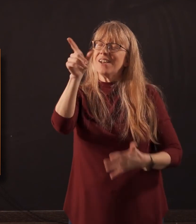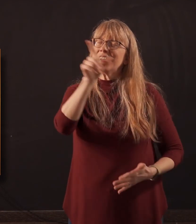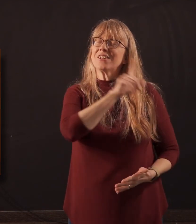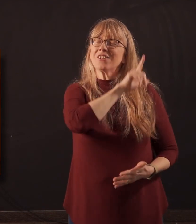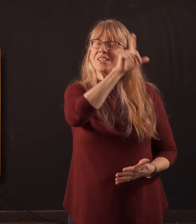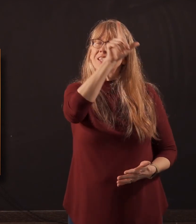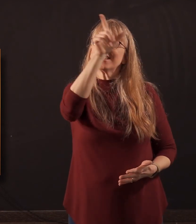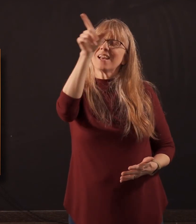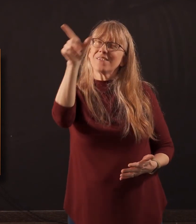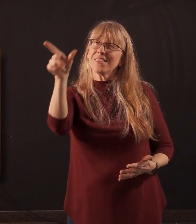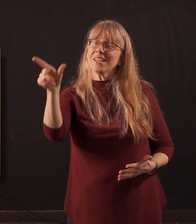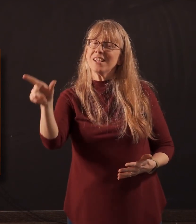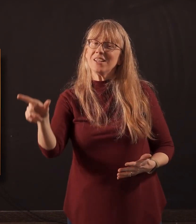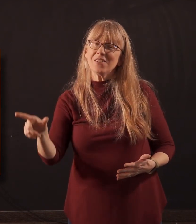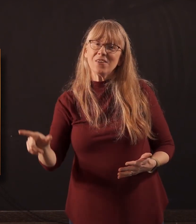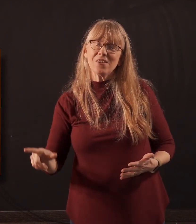goodness of the Lord.